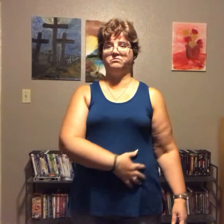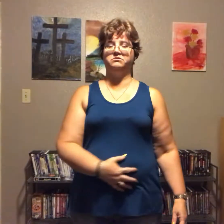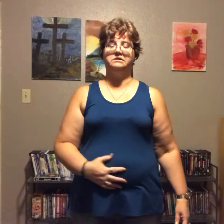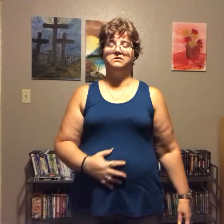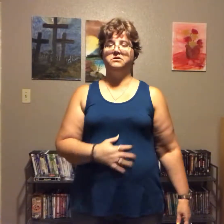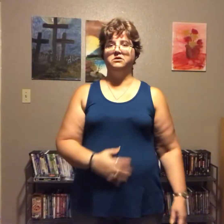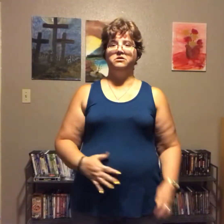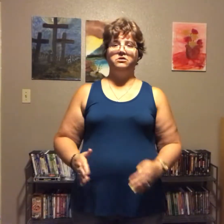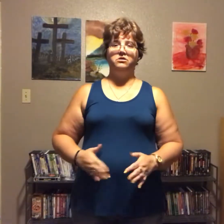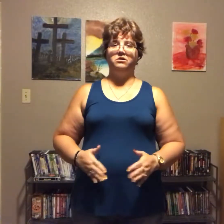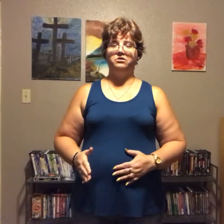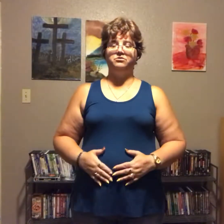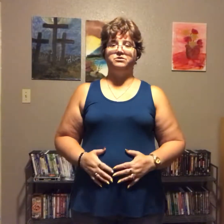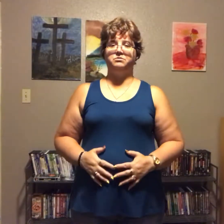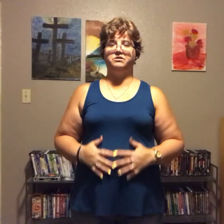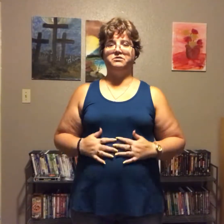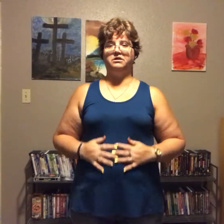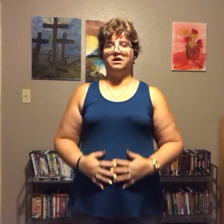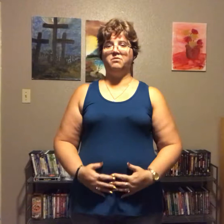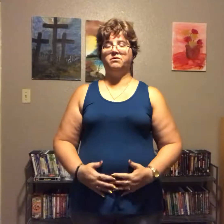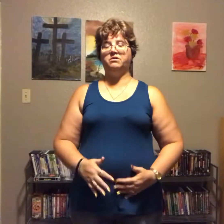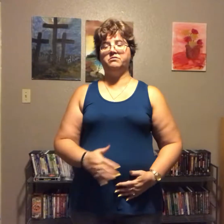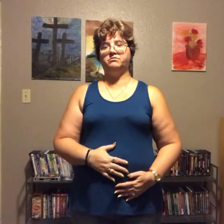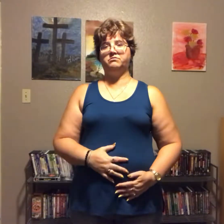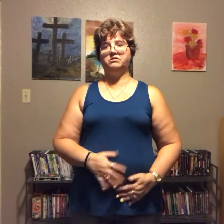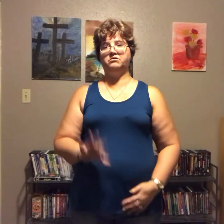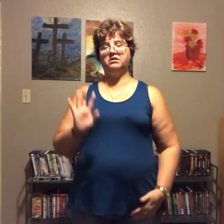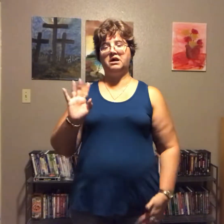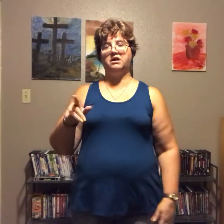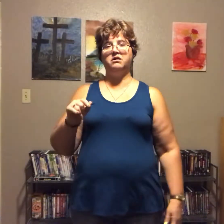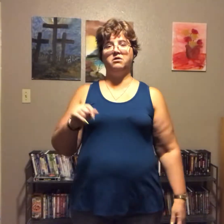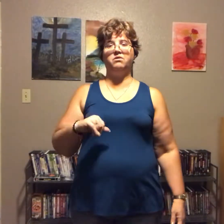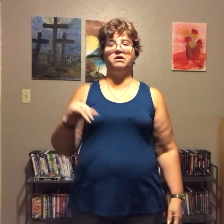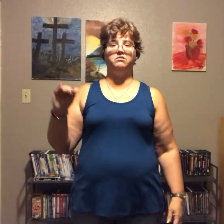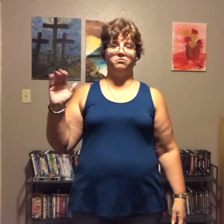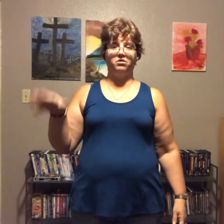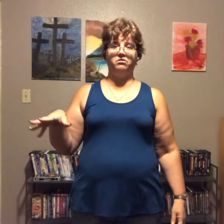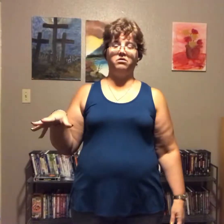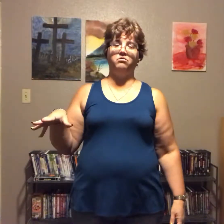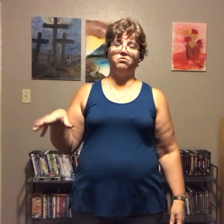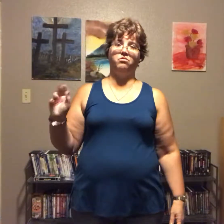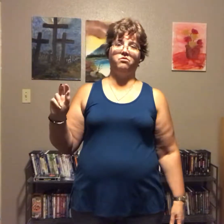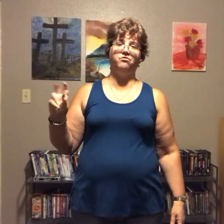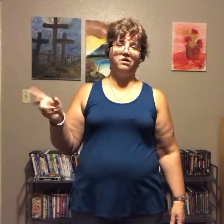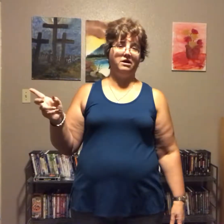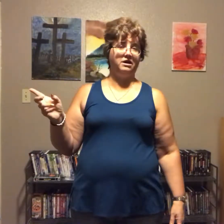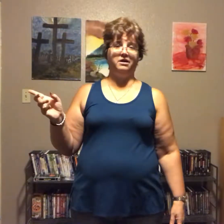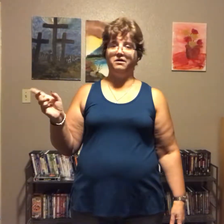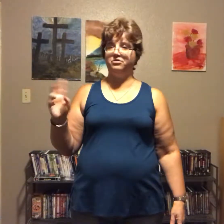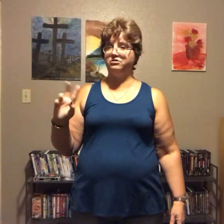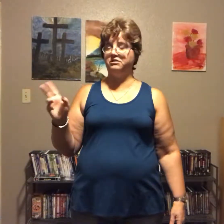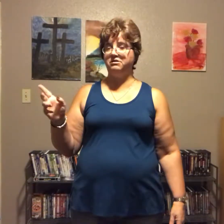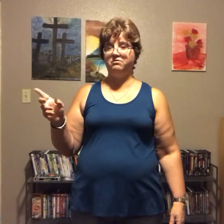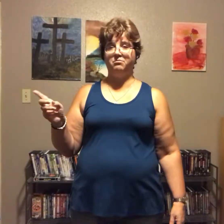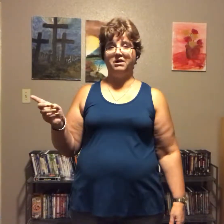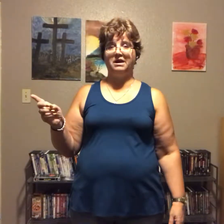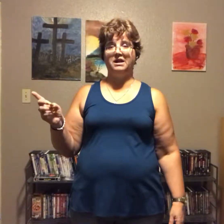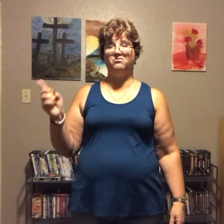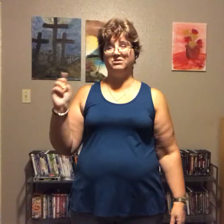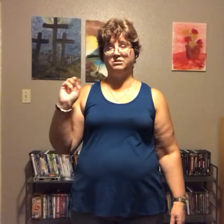a little swell today but it's okay anyway tomorrow or Friday I should get right back at it which